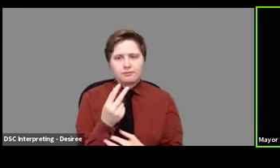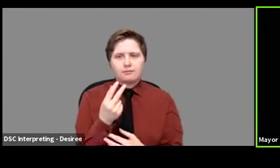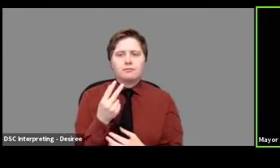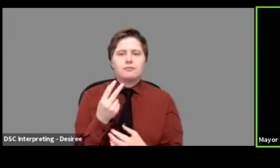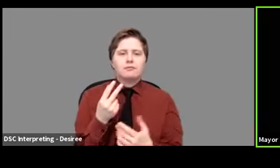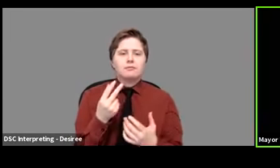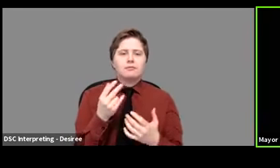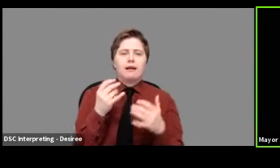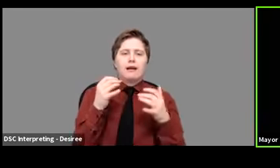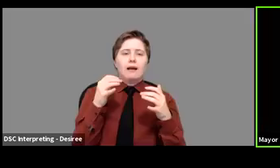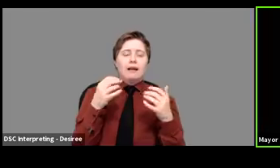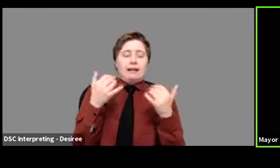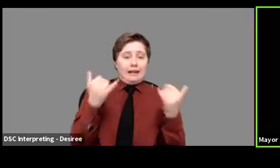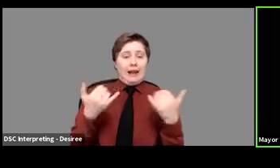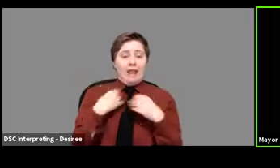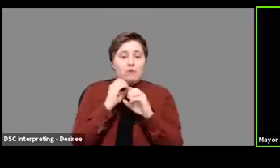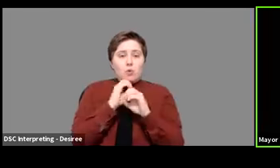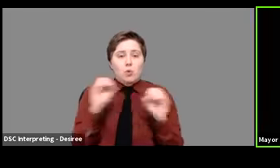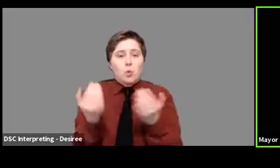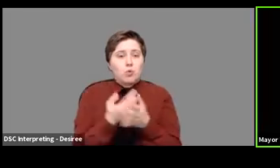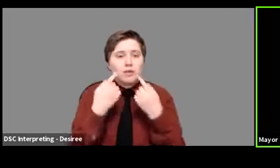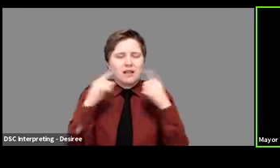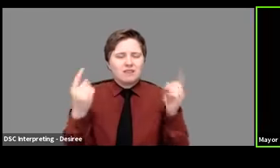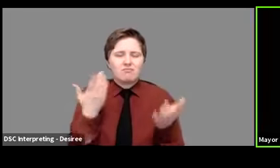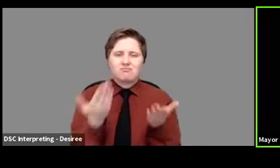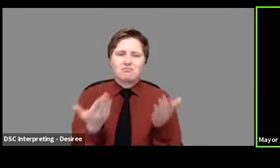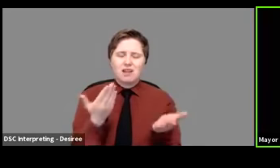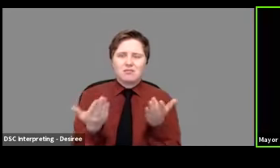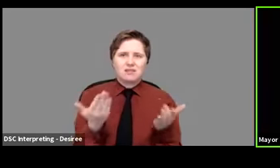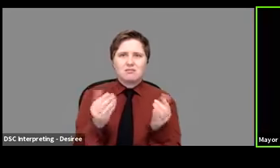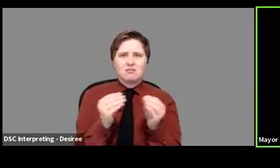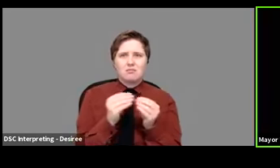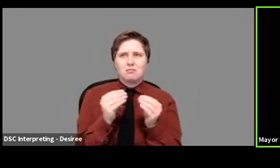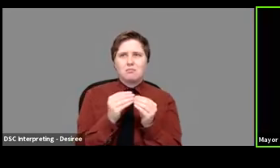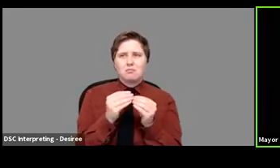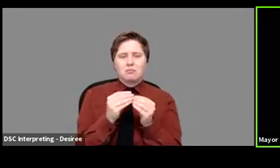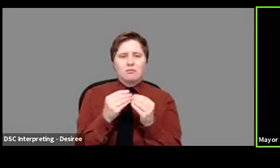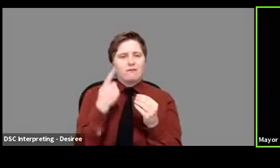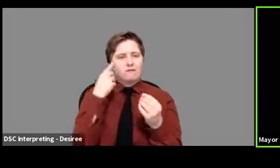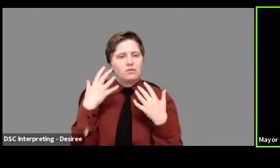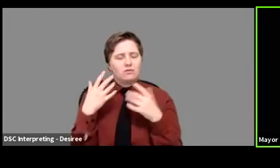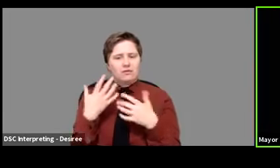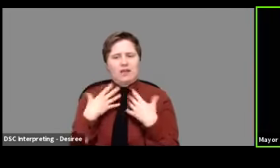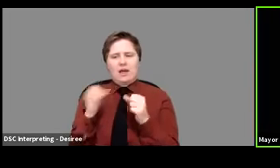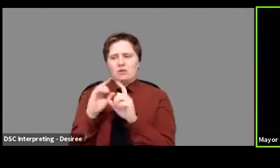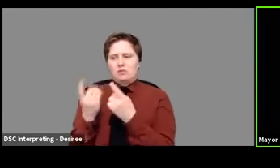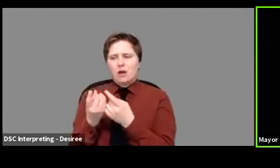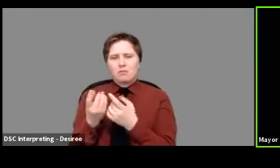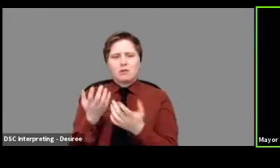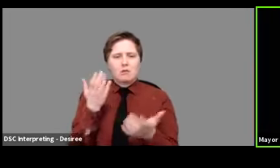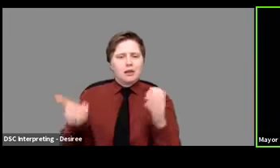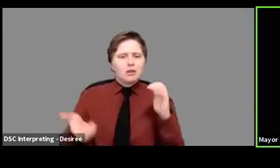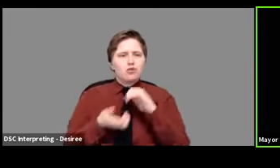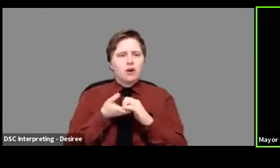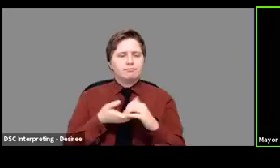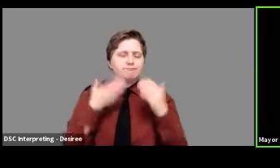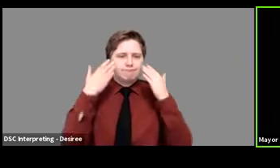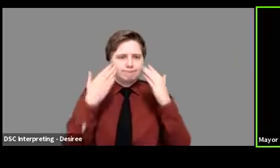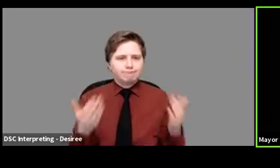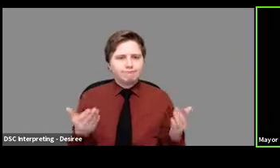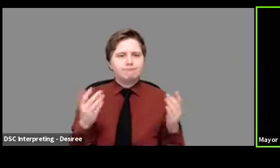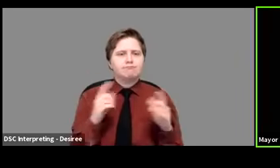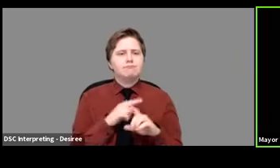have nothing to announce today, and frankly, it'll probably be more of an announcement that the health department would make, or maybe we would make it jointly. Um,